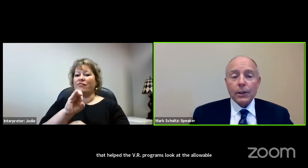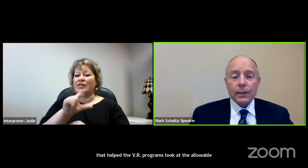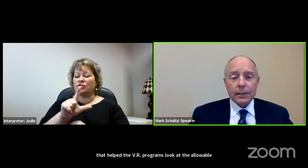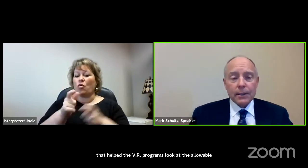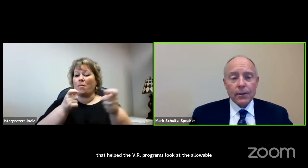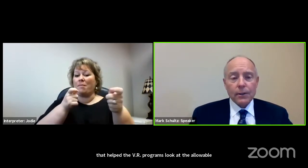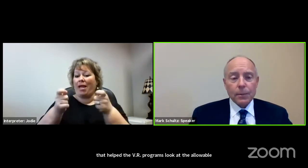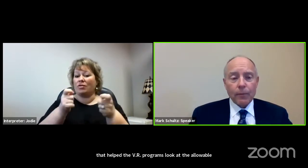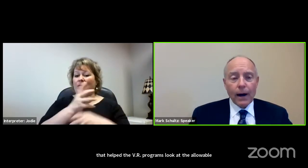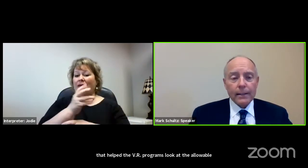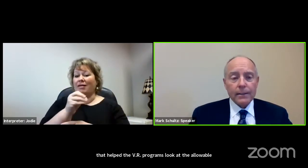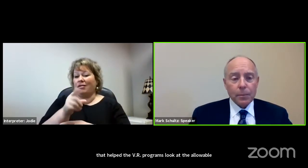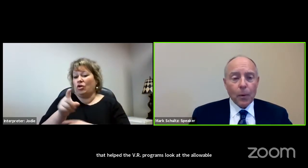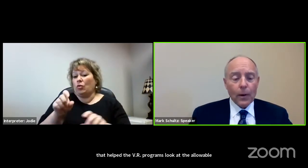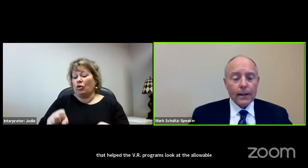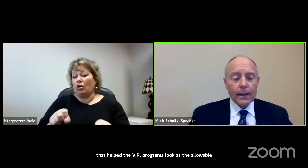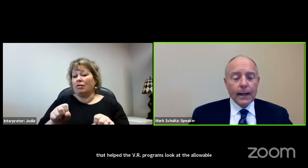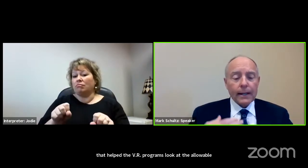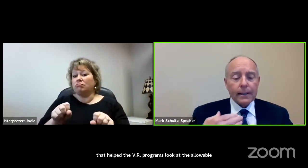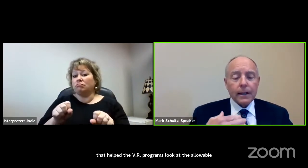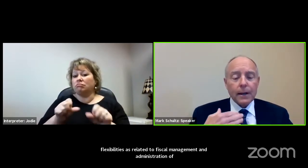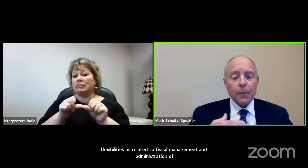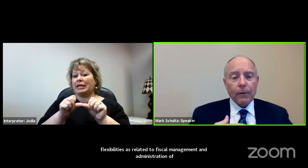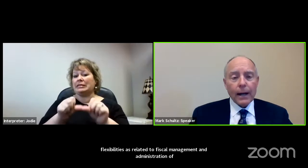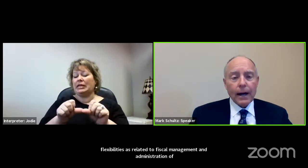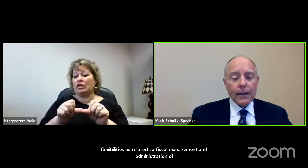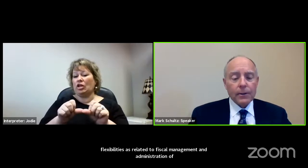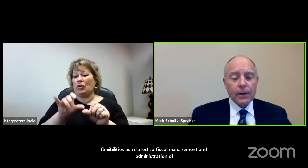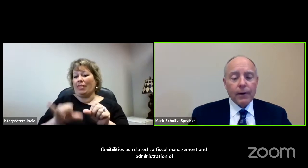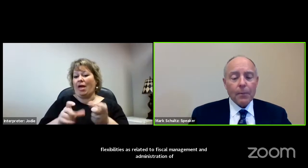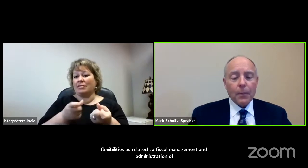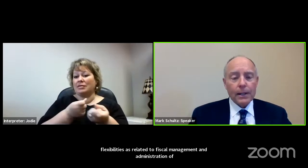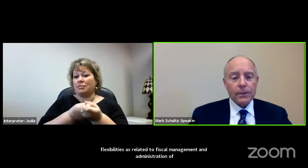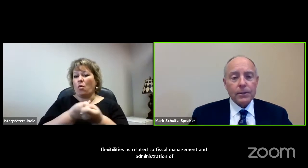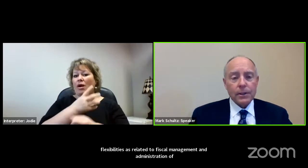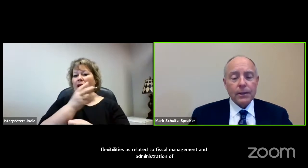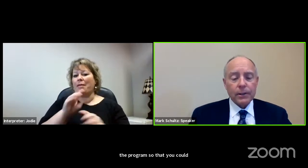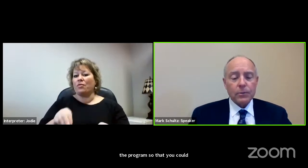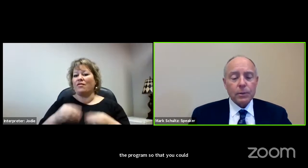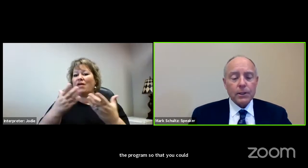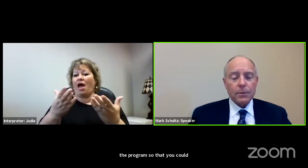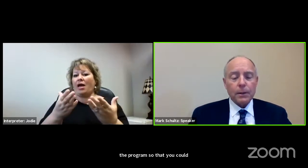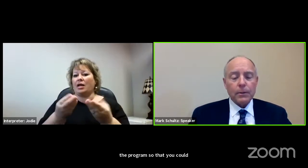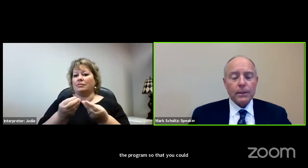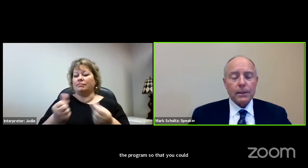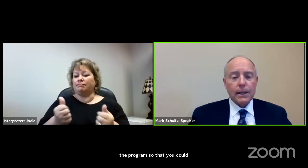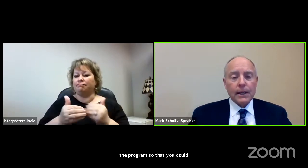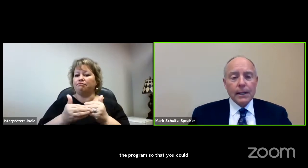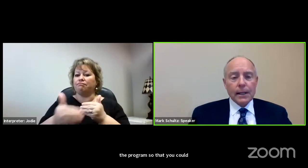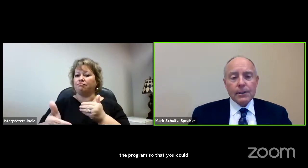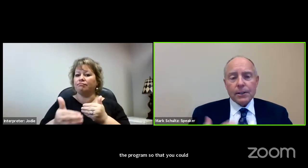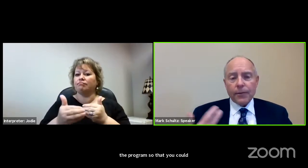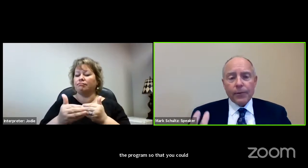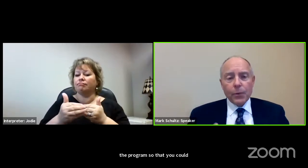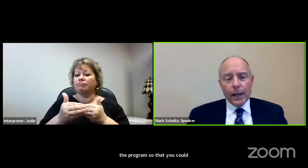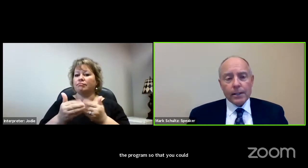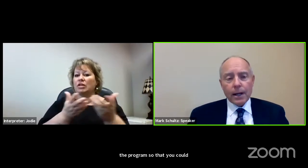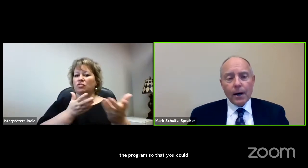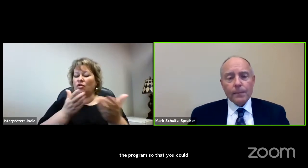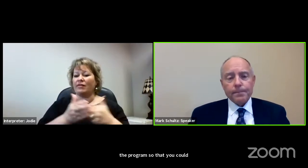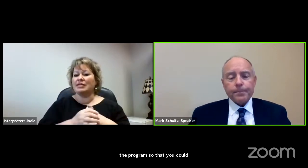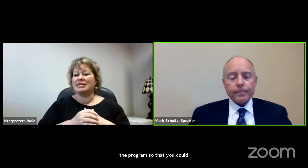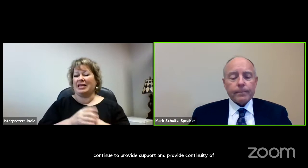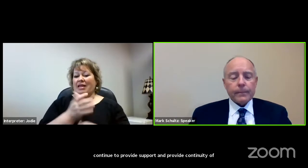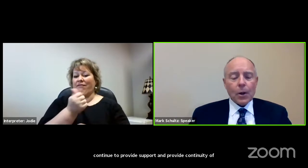so that you could continue to provide support and can provide continuity of operations to individuals with disabilities. And just a few